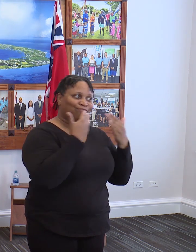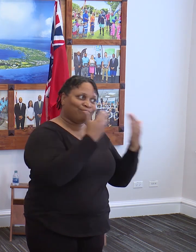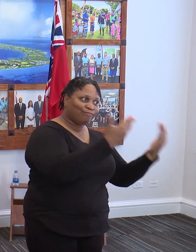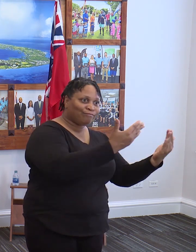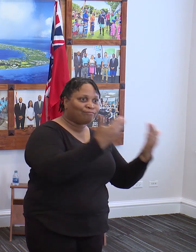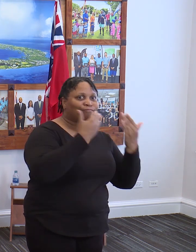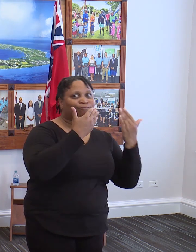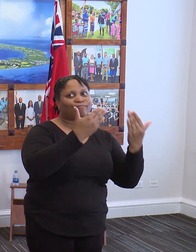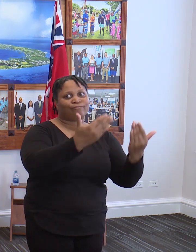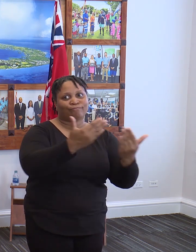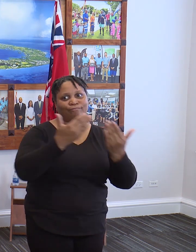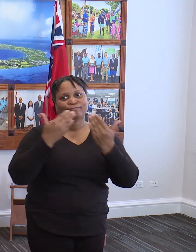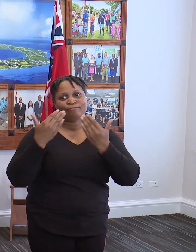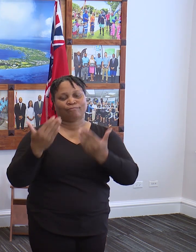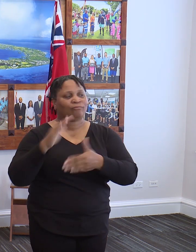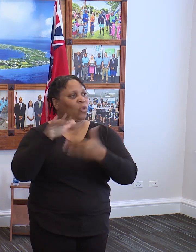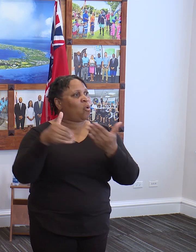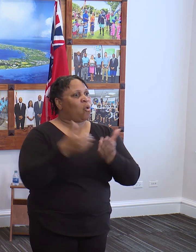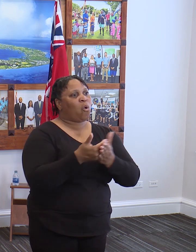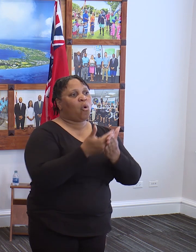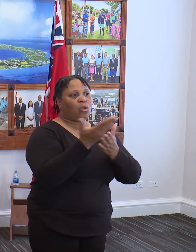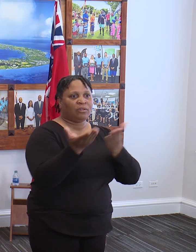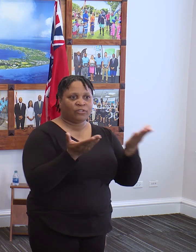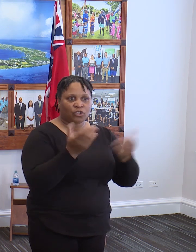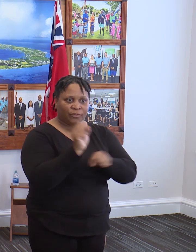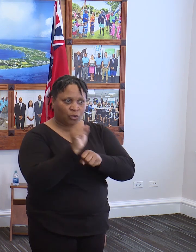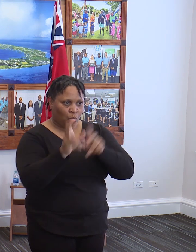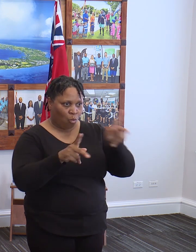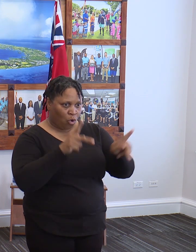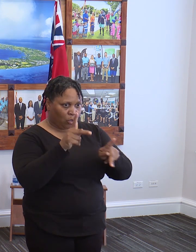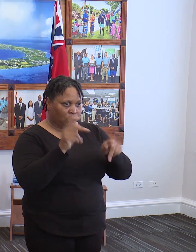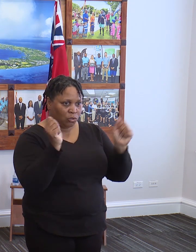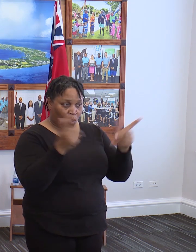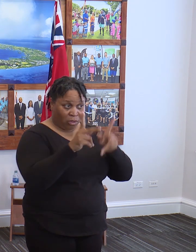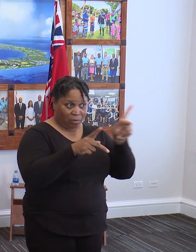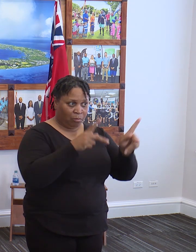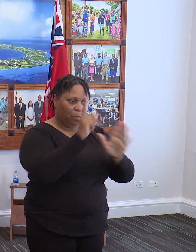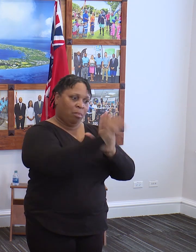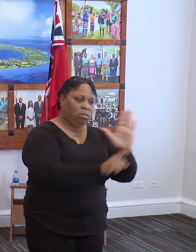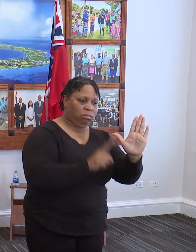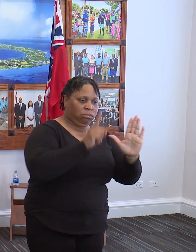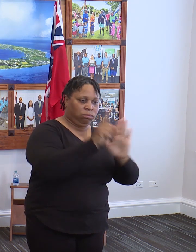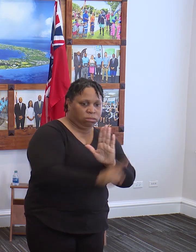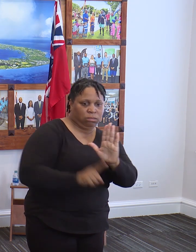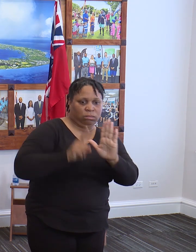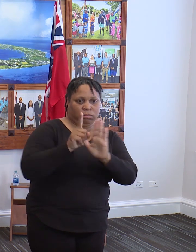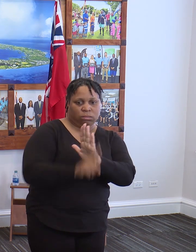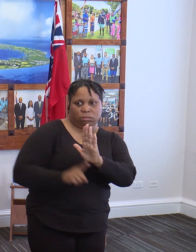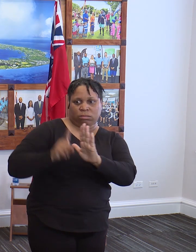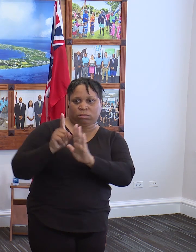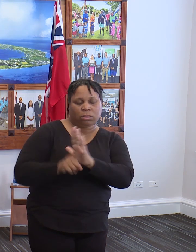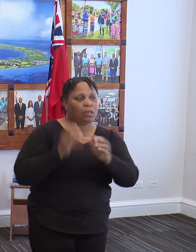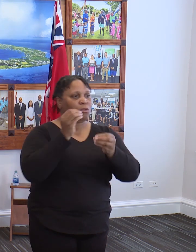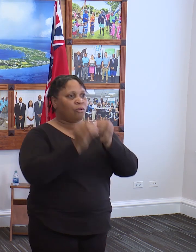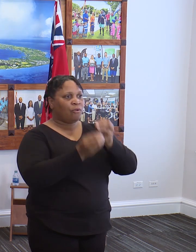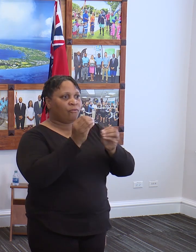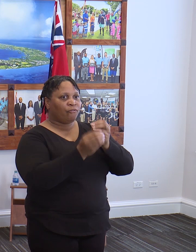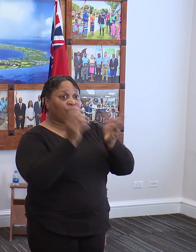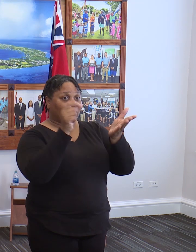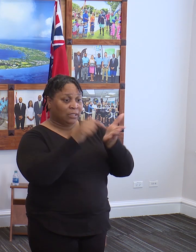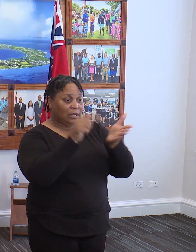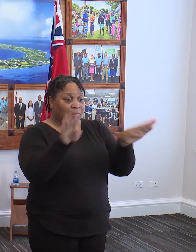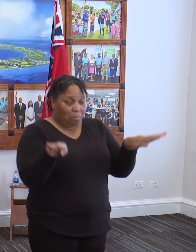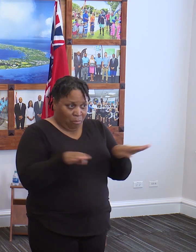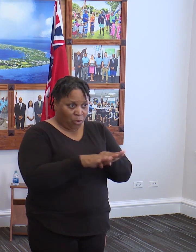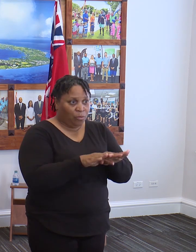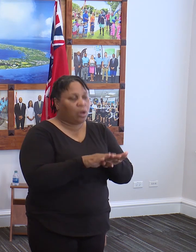all of our essential services workers, all those persons who have been working around the clock to repair this country. I want to say that